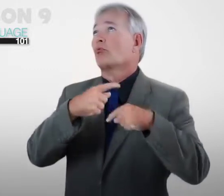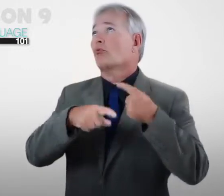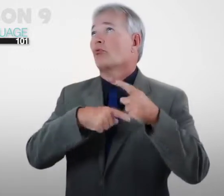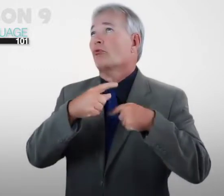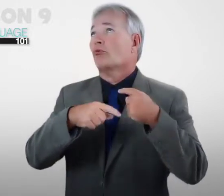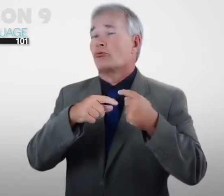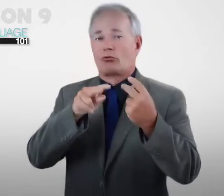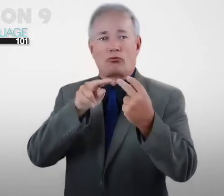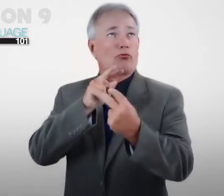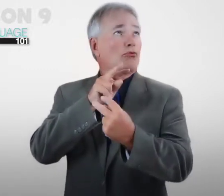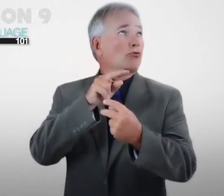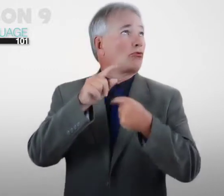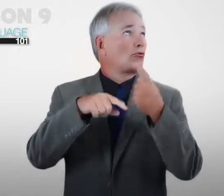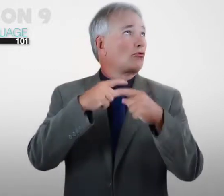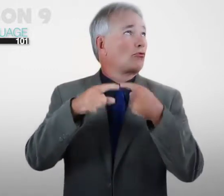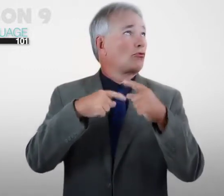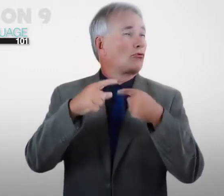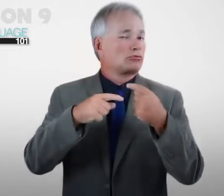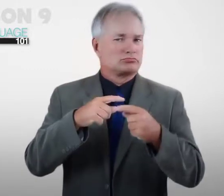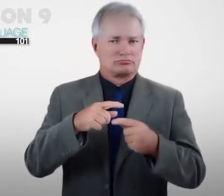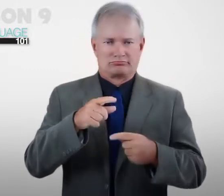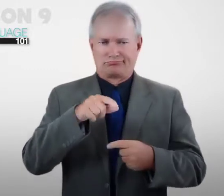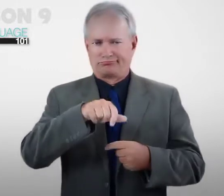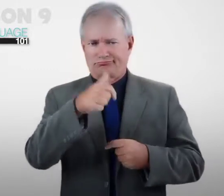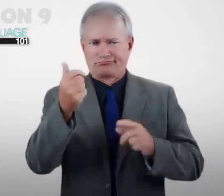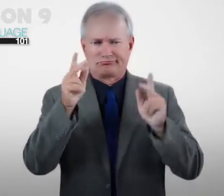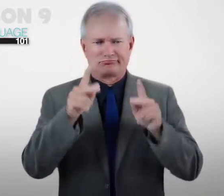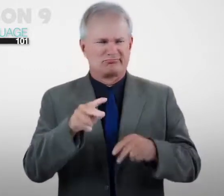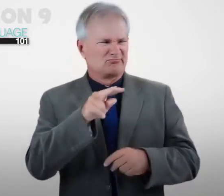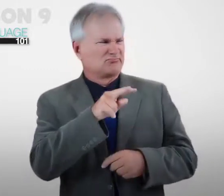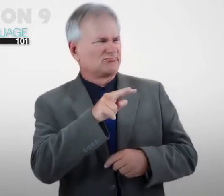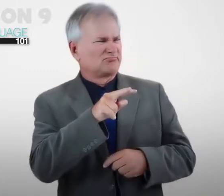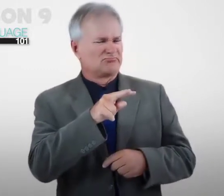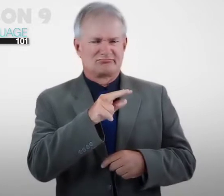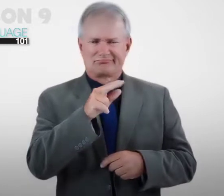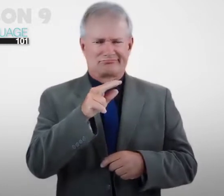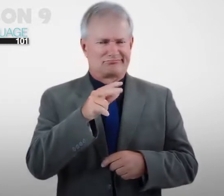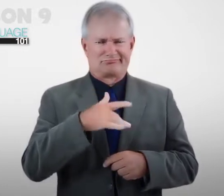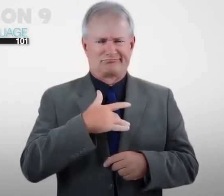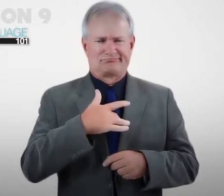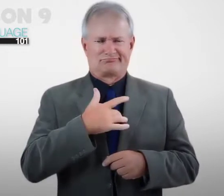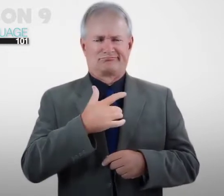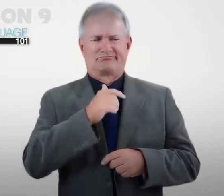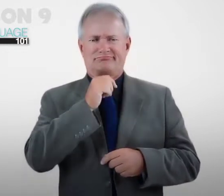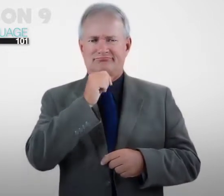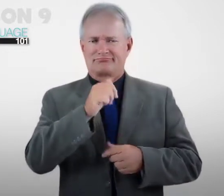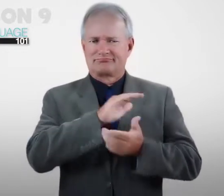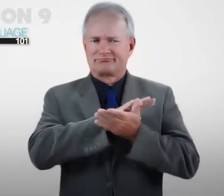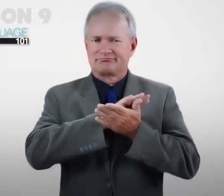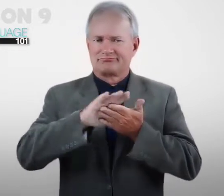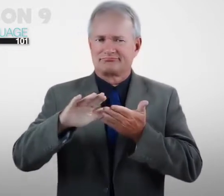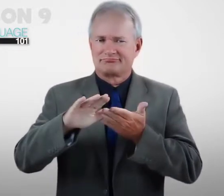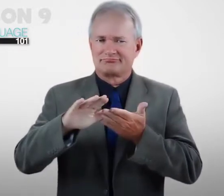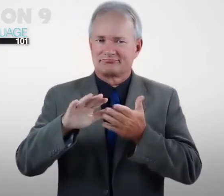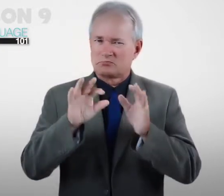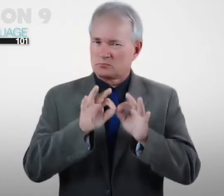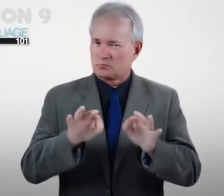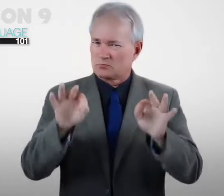person as opposed to wandering off the deaf person you're speaking with might feel hey that's not very nice